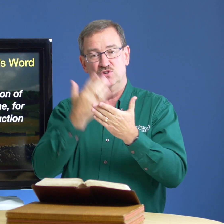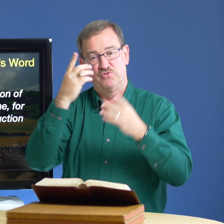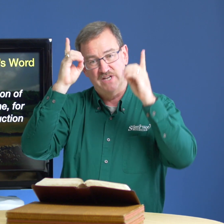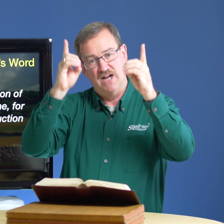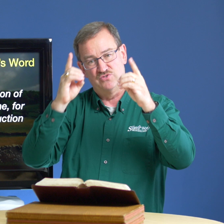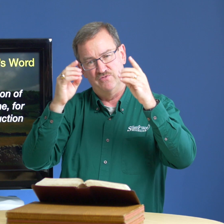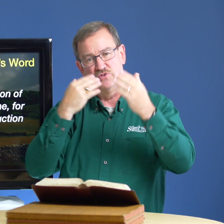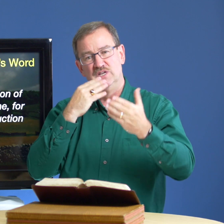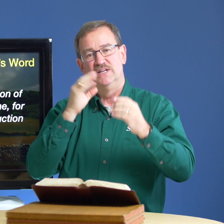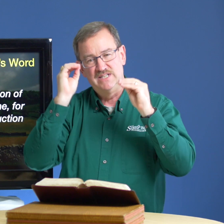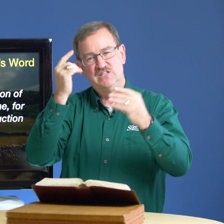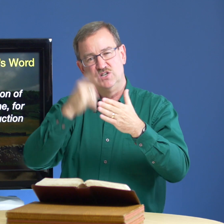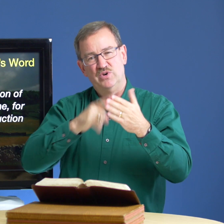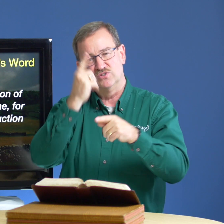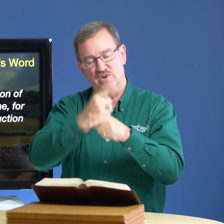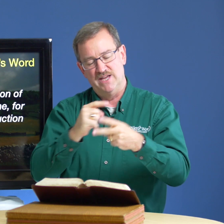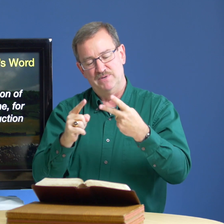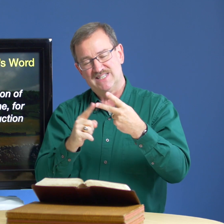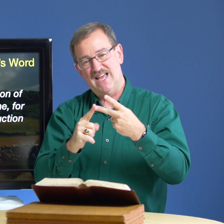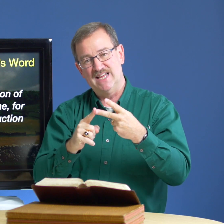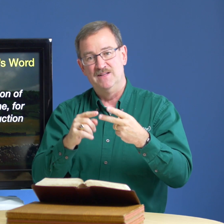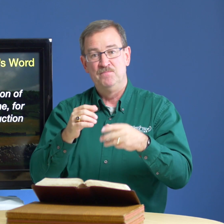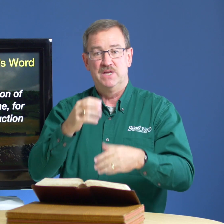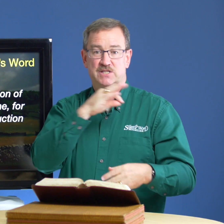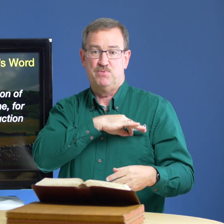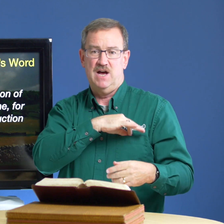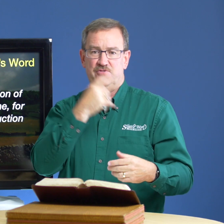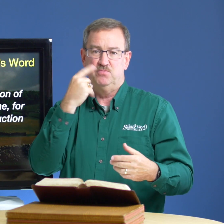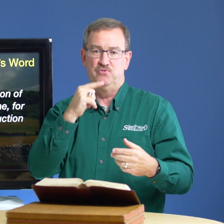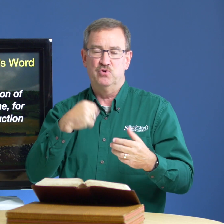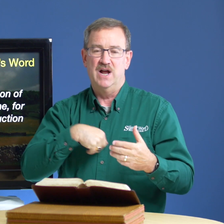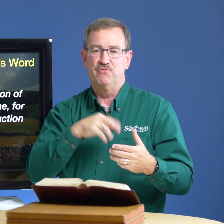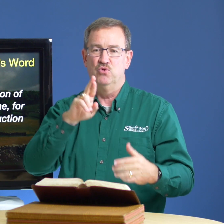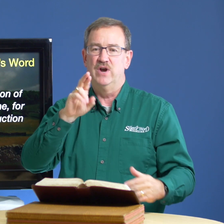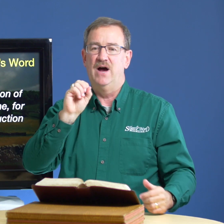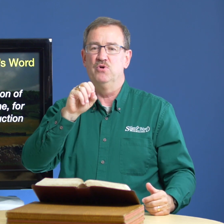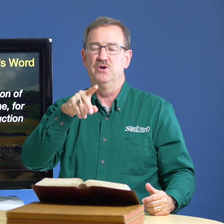good for doctrine for teaching what is right but second it's profitable for for our